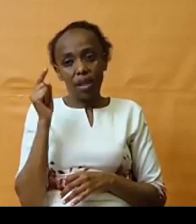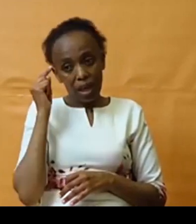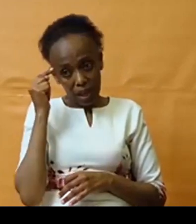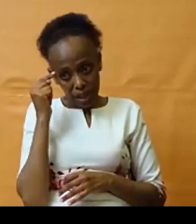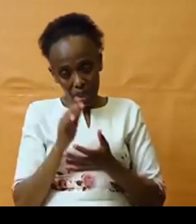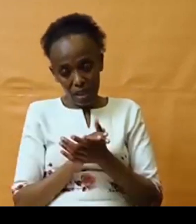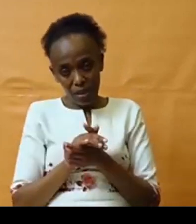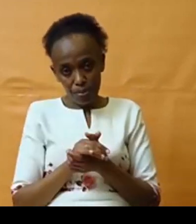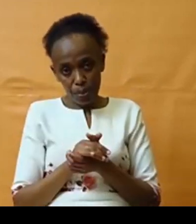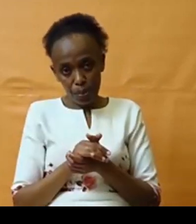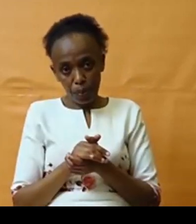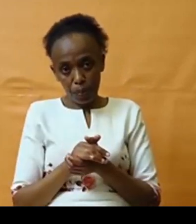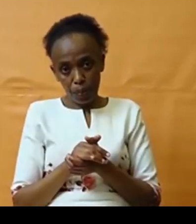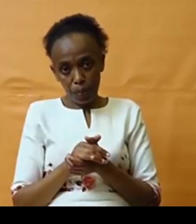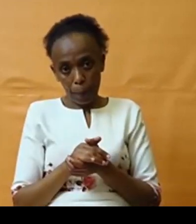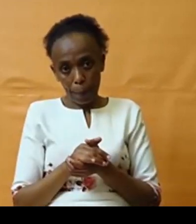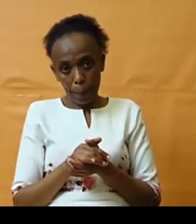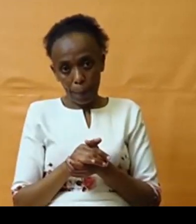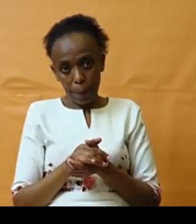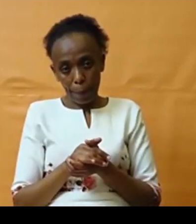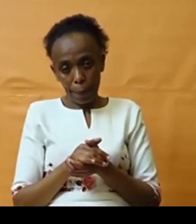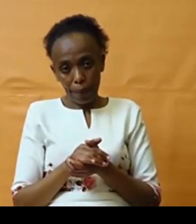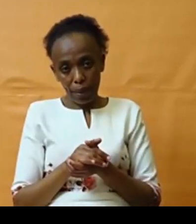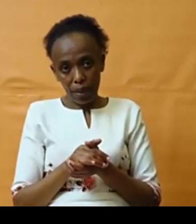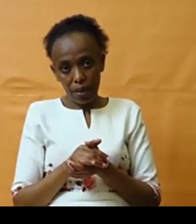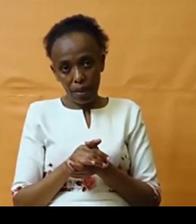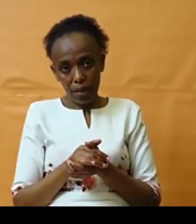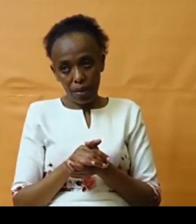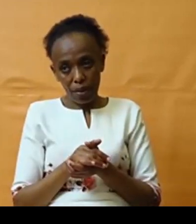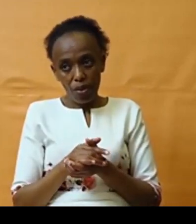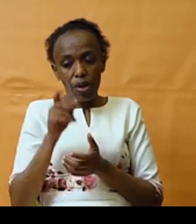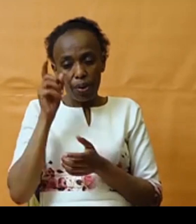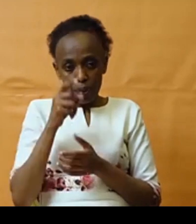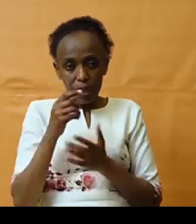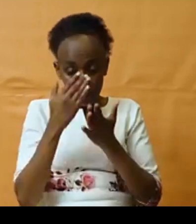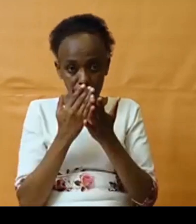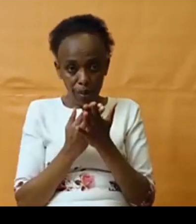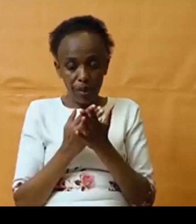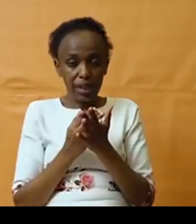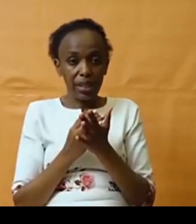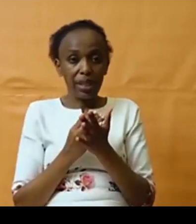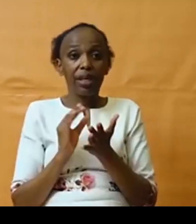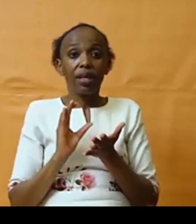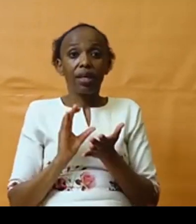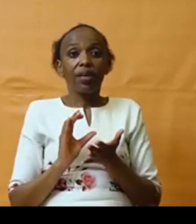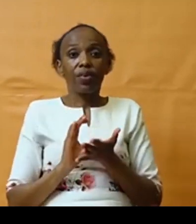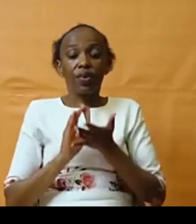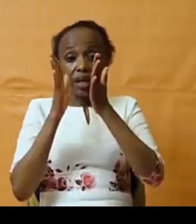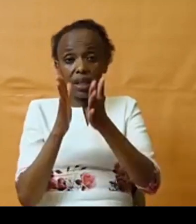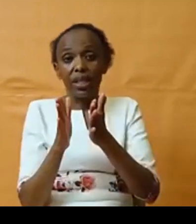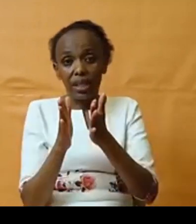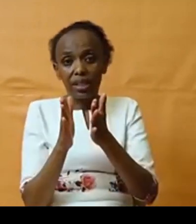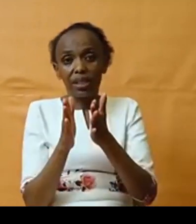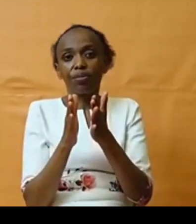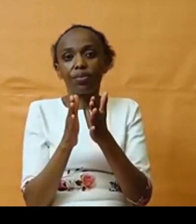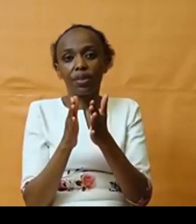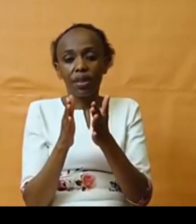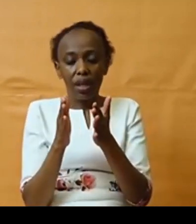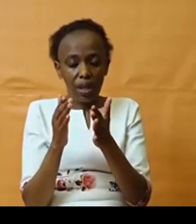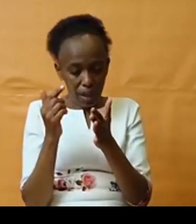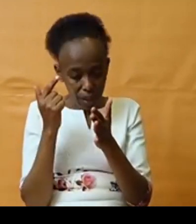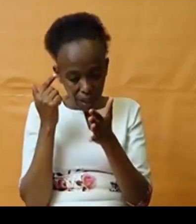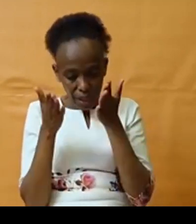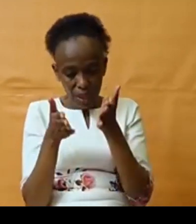shouldn't prioritize creditors over citizens. And I think this has been said by